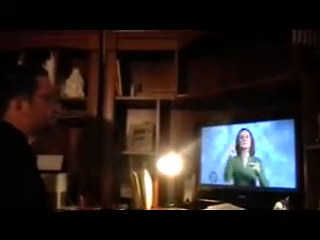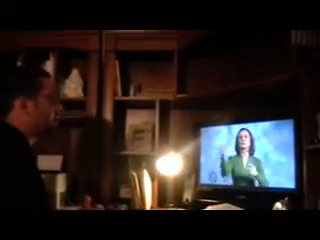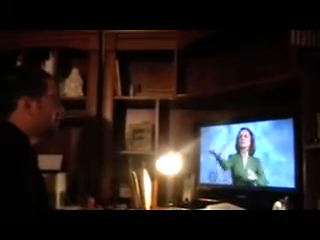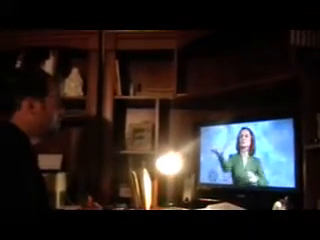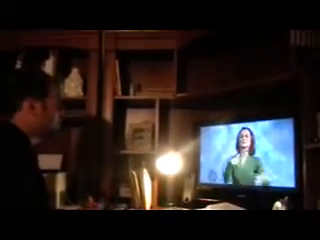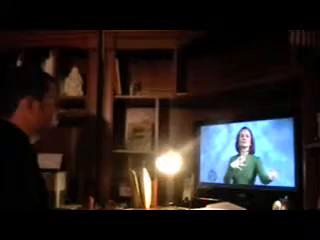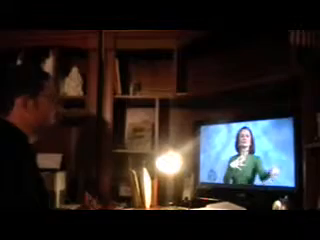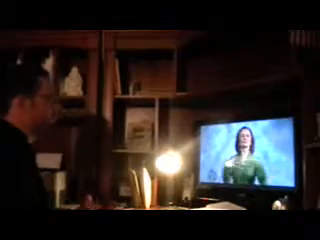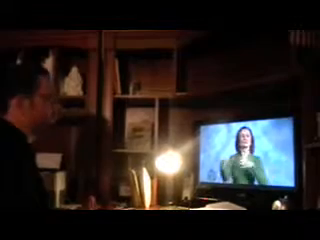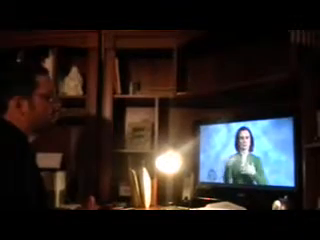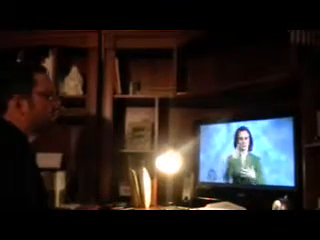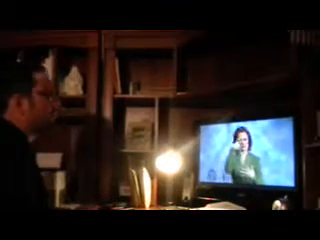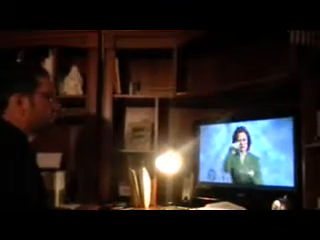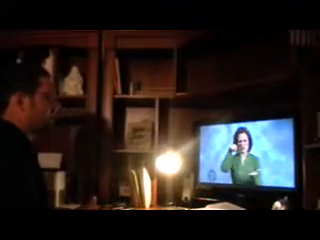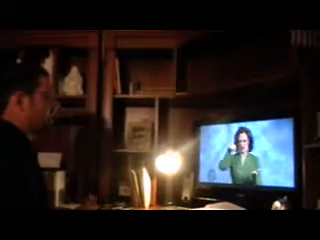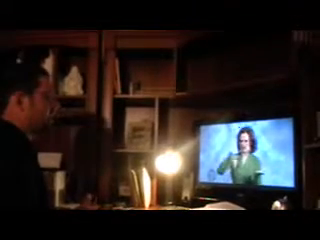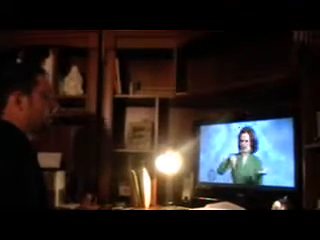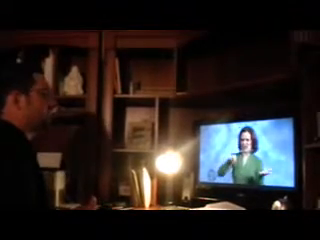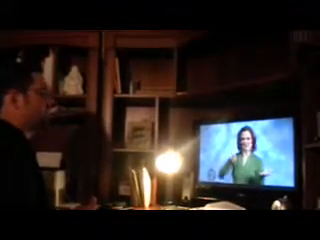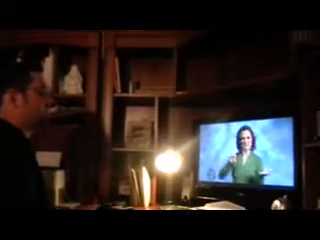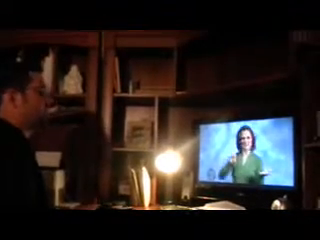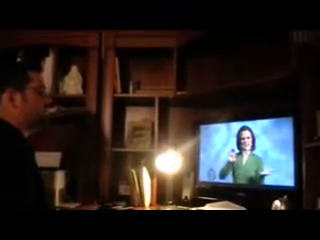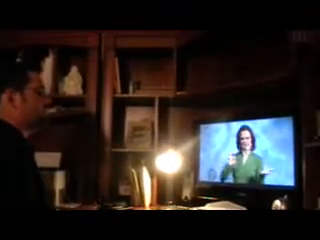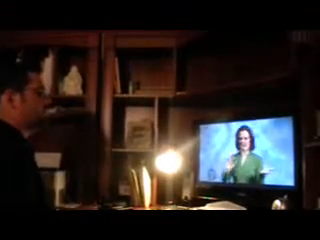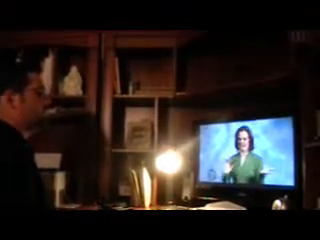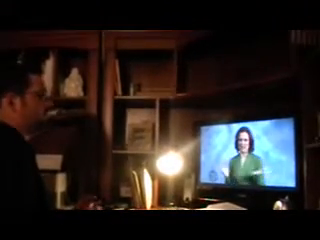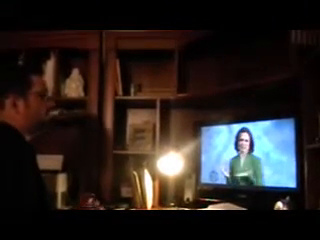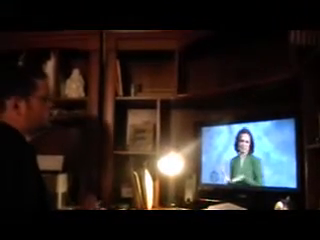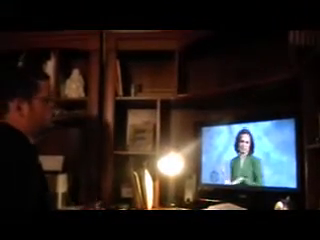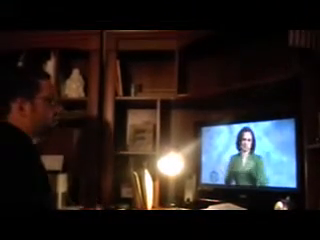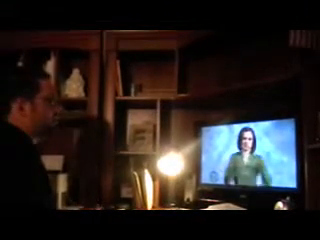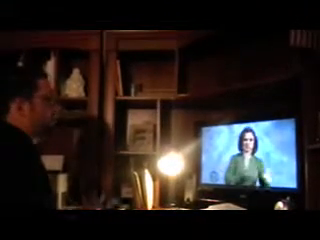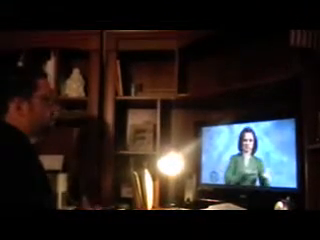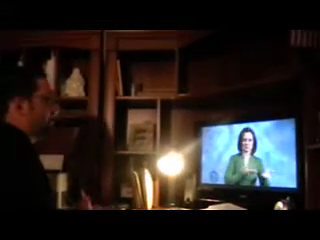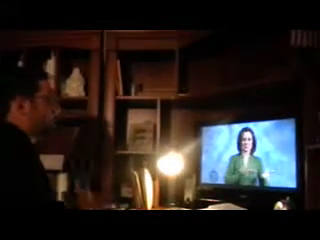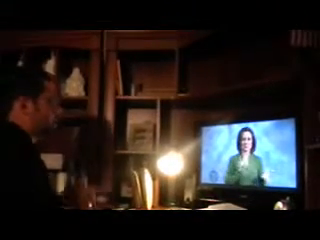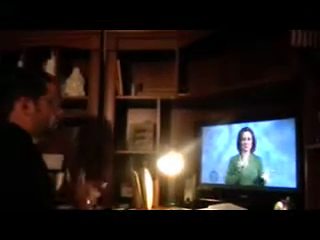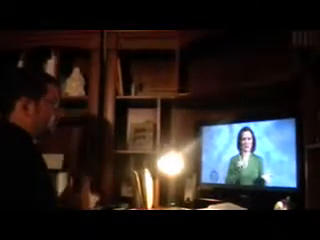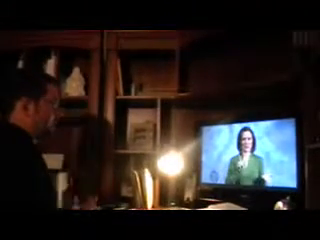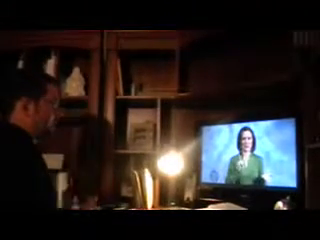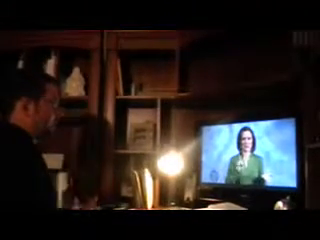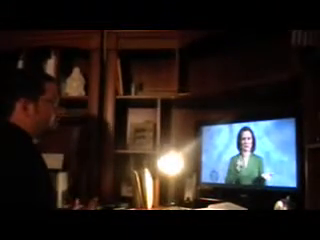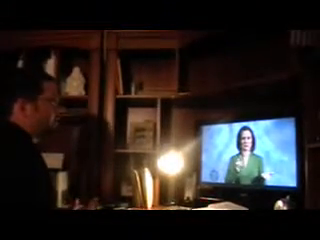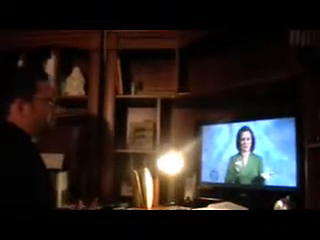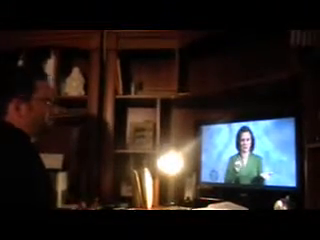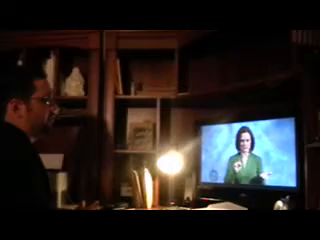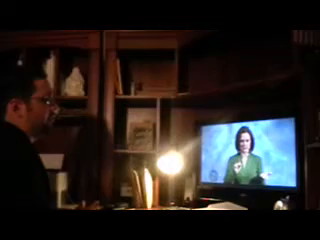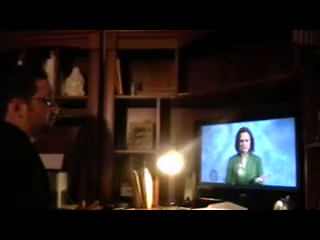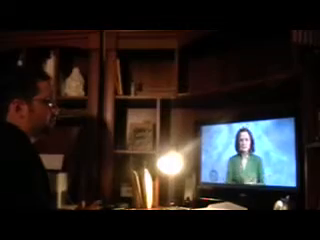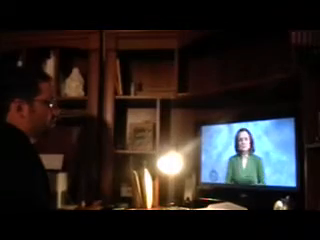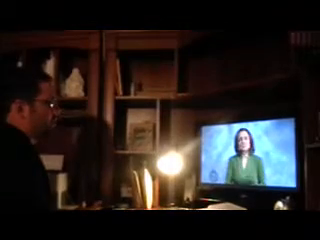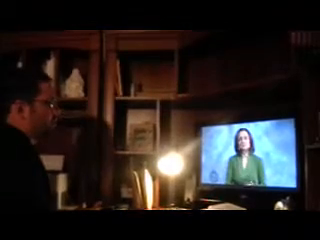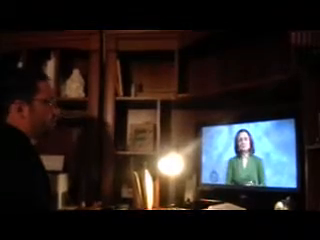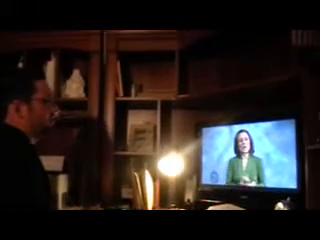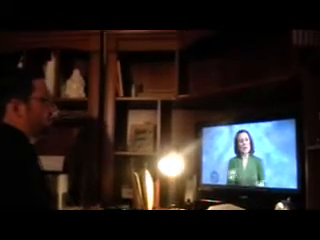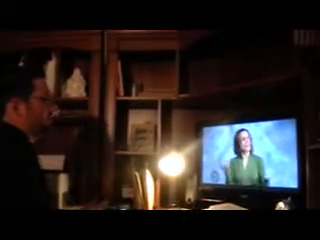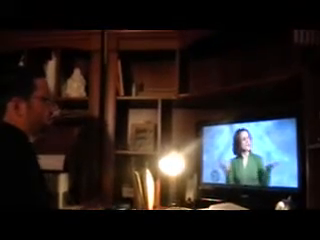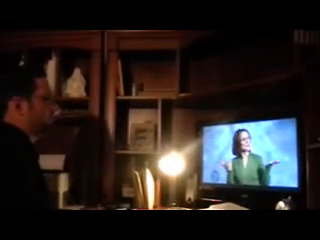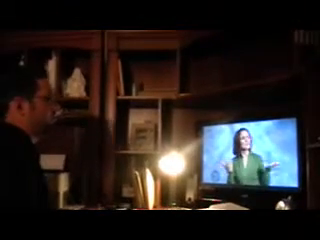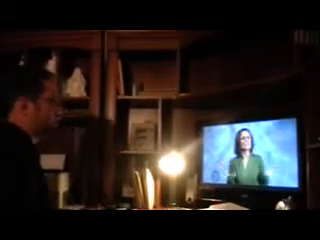feedback, comments from people, getting that information, it's from NECA, and NECA has taken that with their VRS rates and given it to FCC.